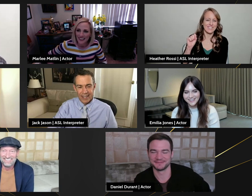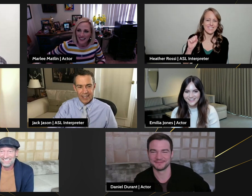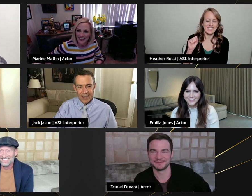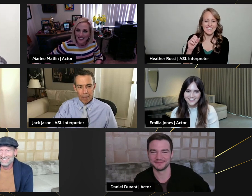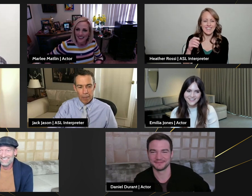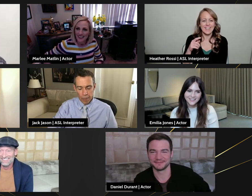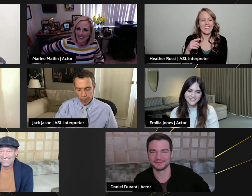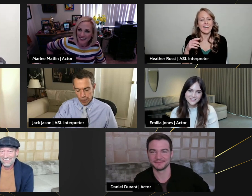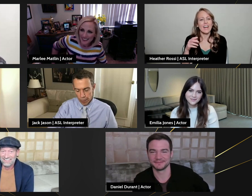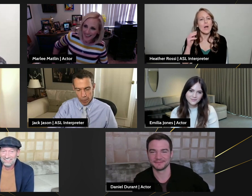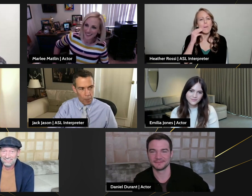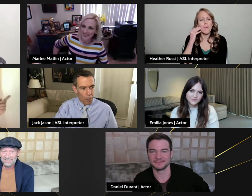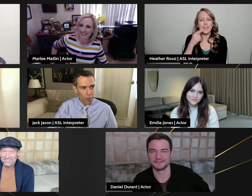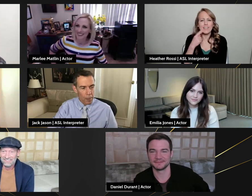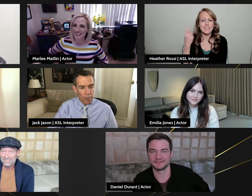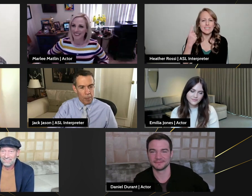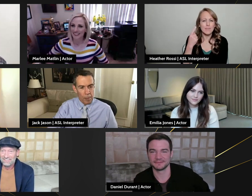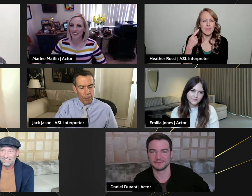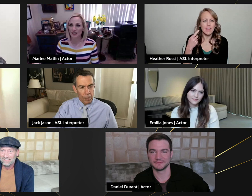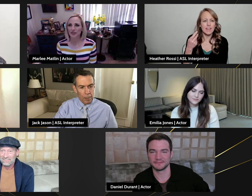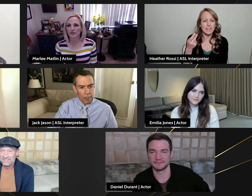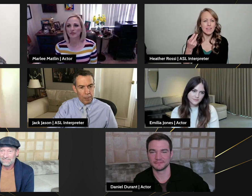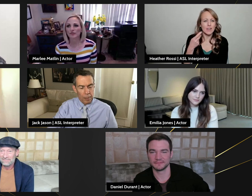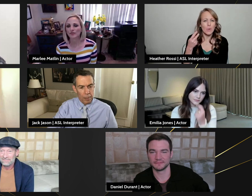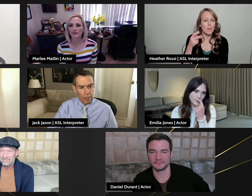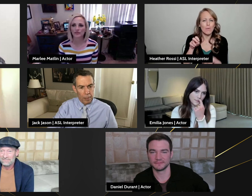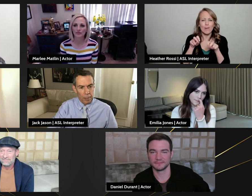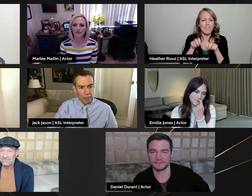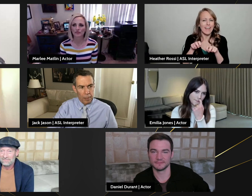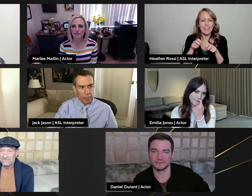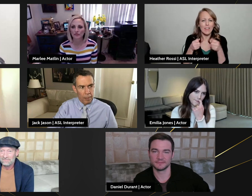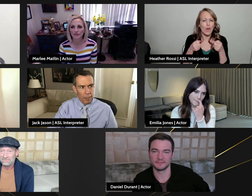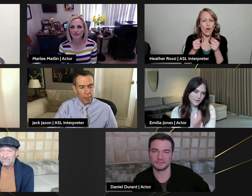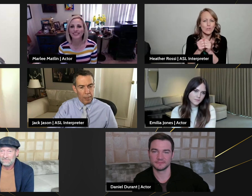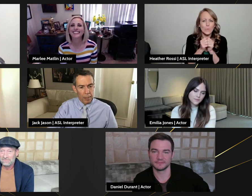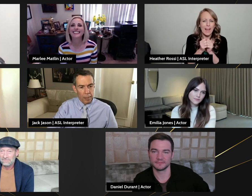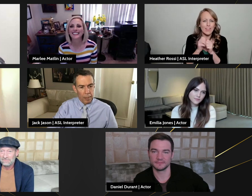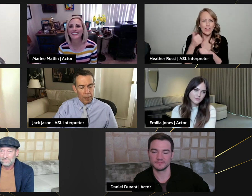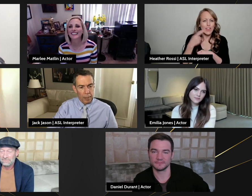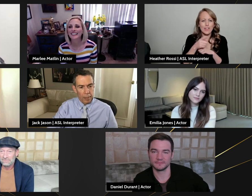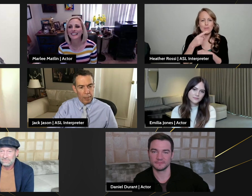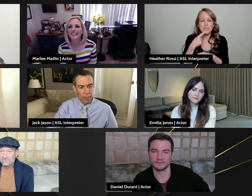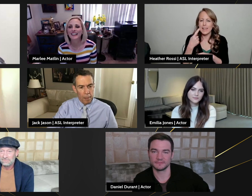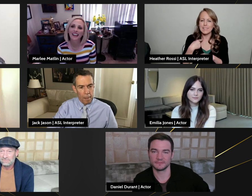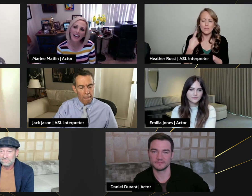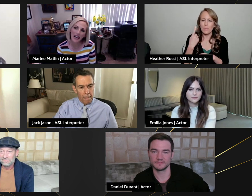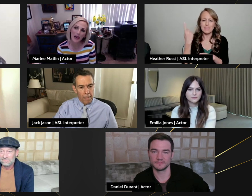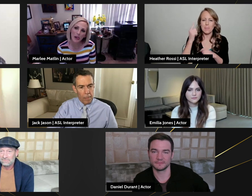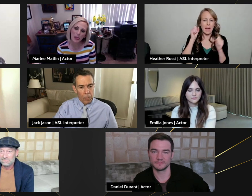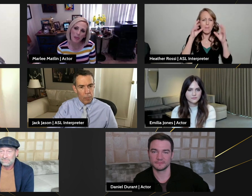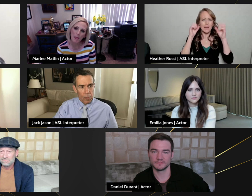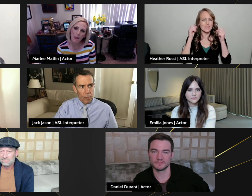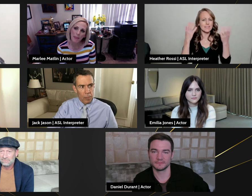Marlee said something. We were riding the car, in the car the other day, and Marlee said something amazing to me, I think, which is just